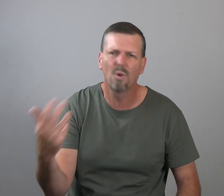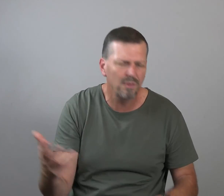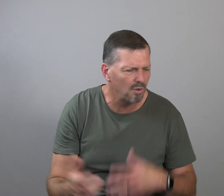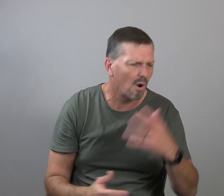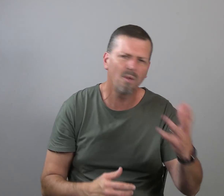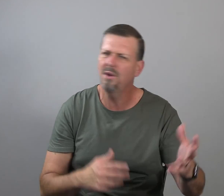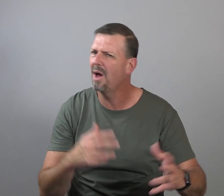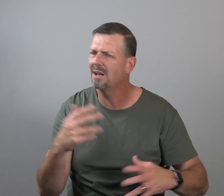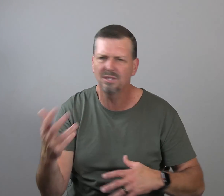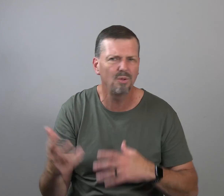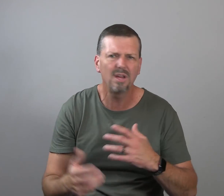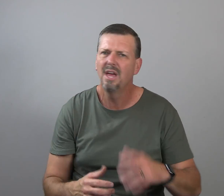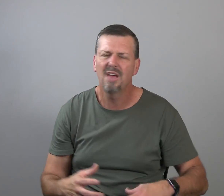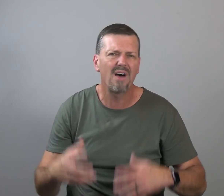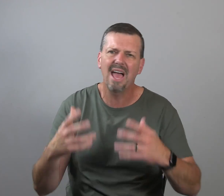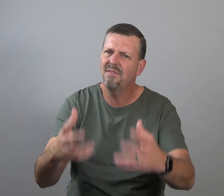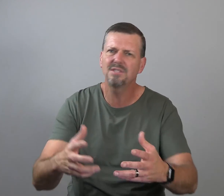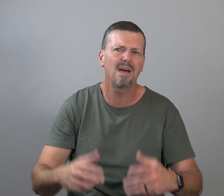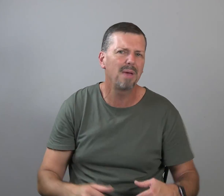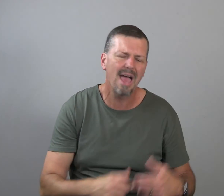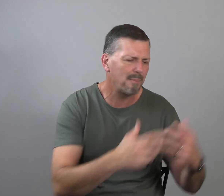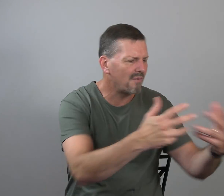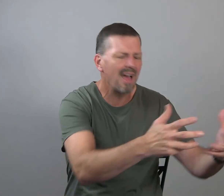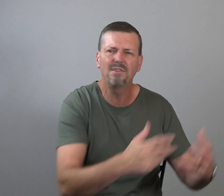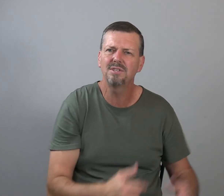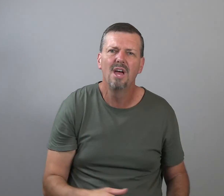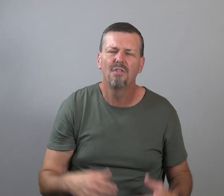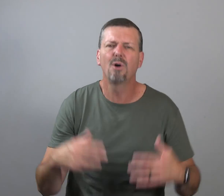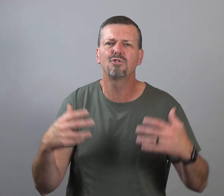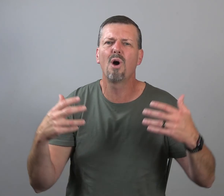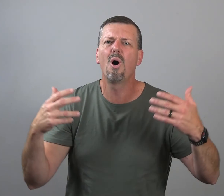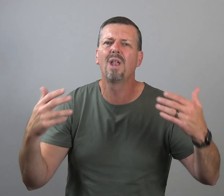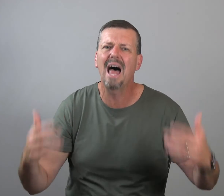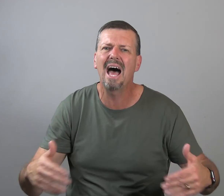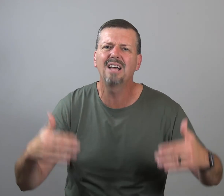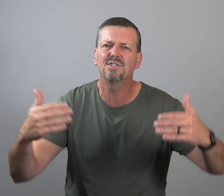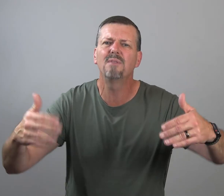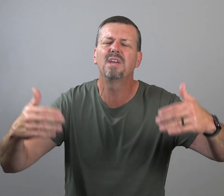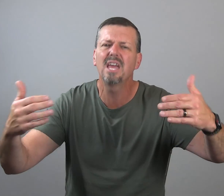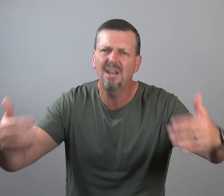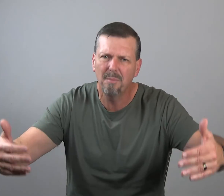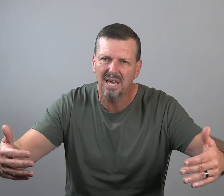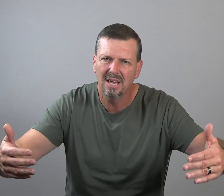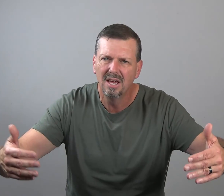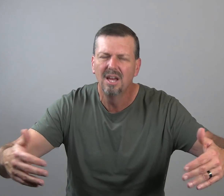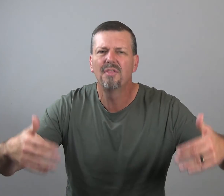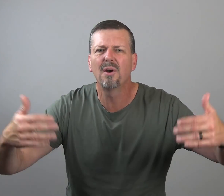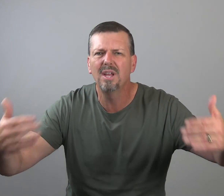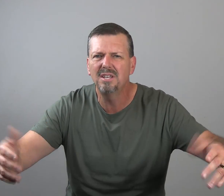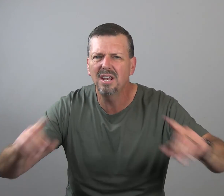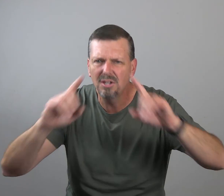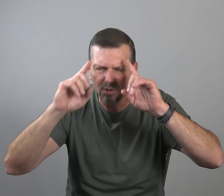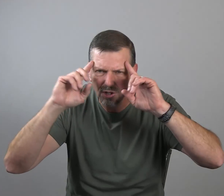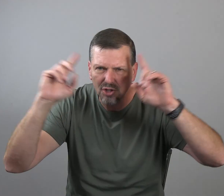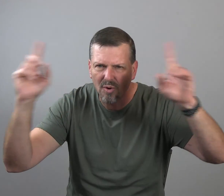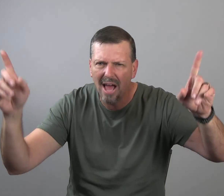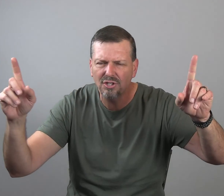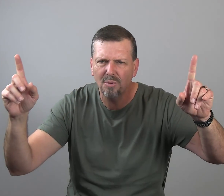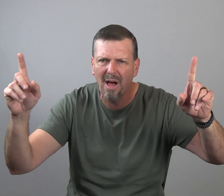just want the new car, the new house, the new this. If I had this, I'd be happy. If I had this, those are all lies of the enemy that are intended to distract your